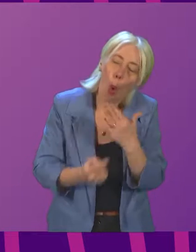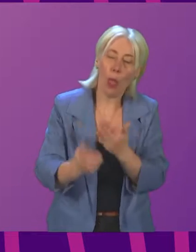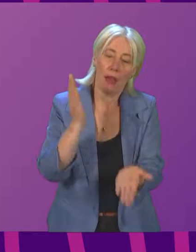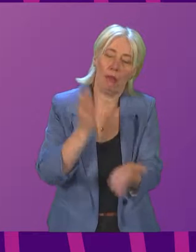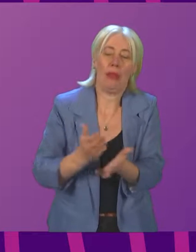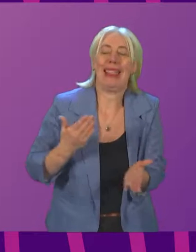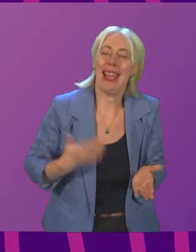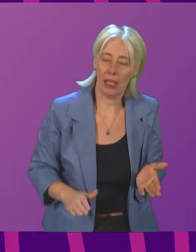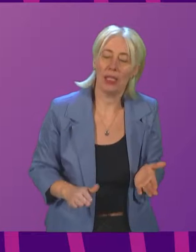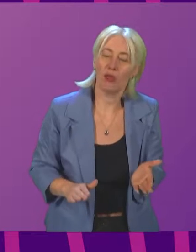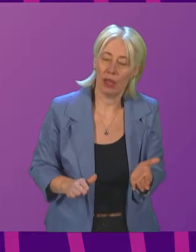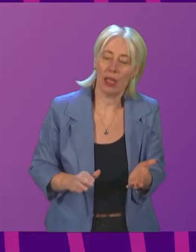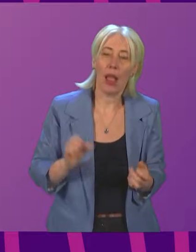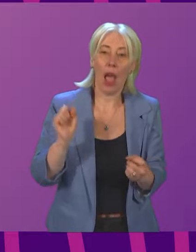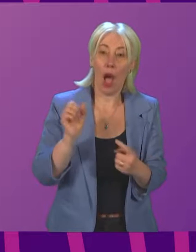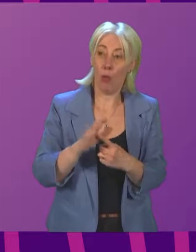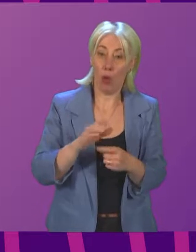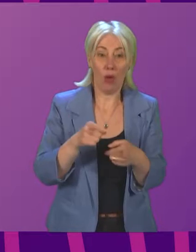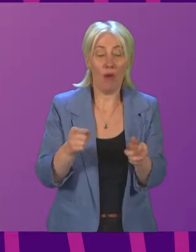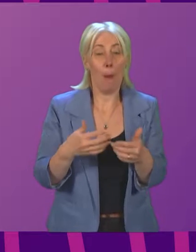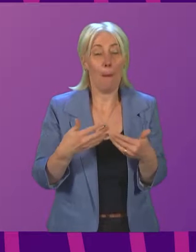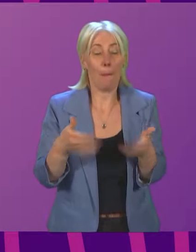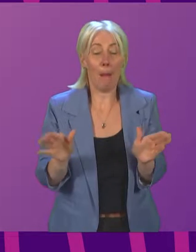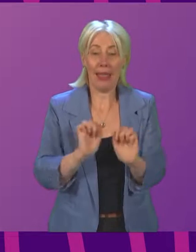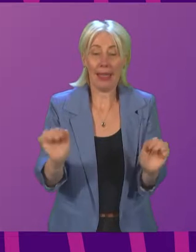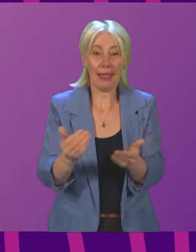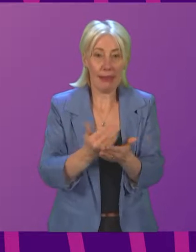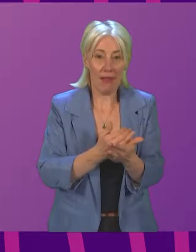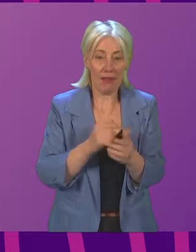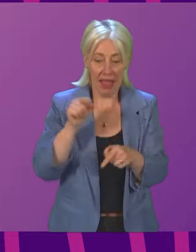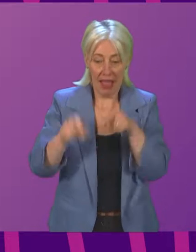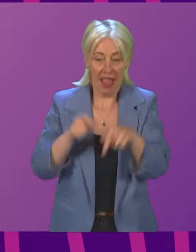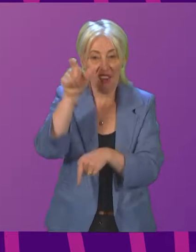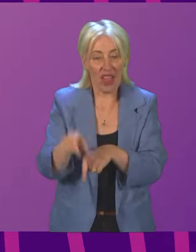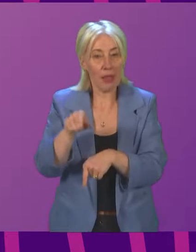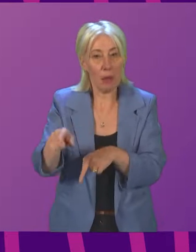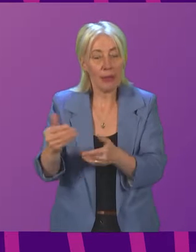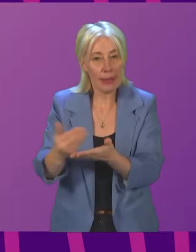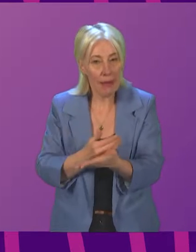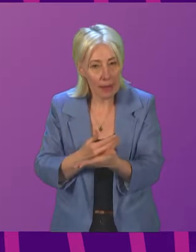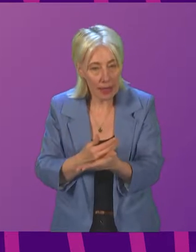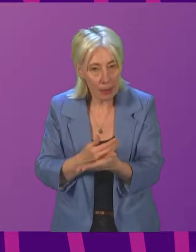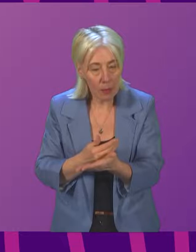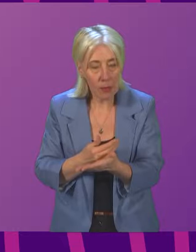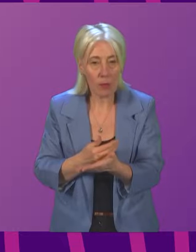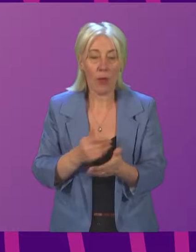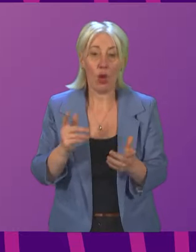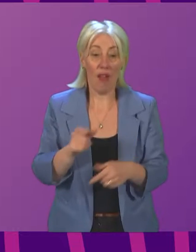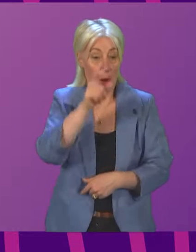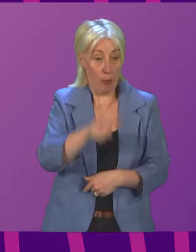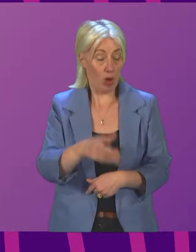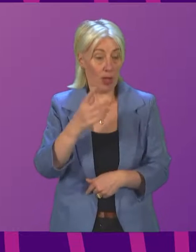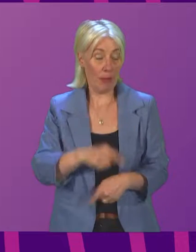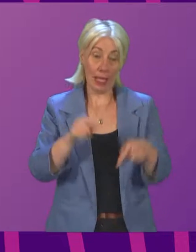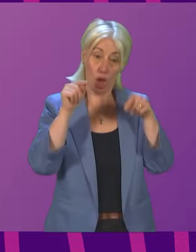proposals emphasise the importance of public safety and victim safety being at the forefront of decisions whether to remand. Where an accused person does